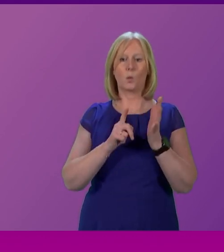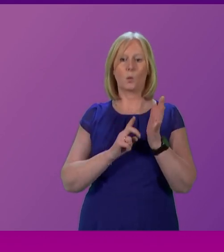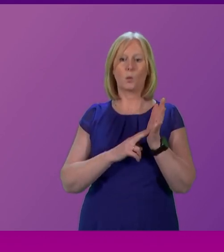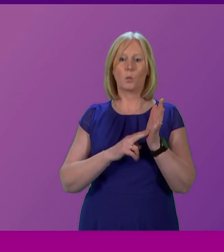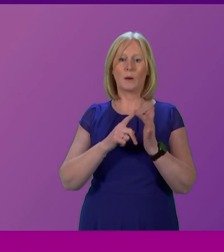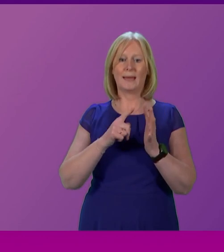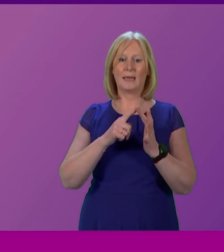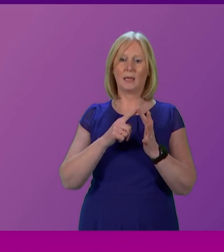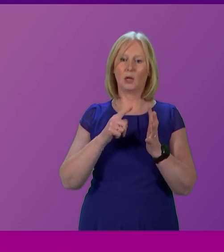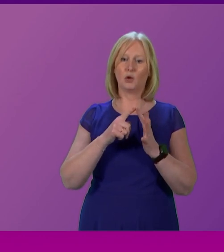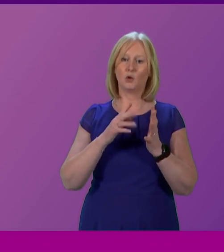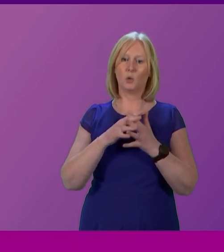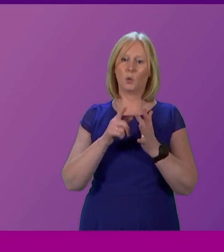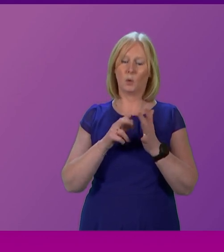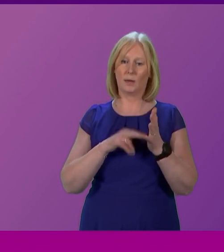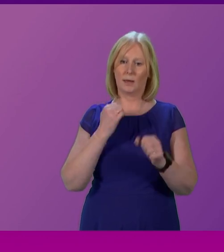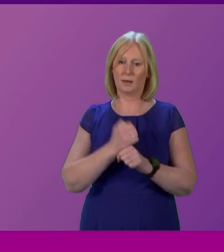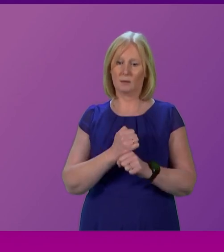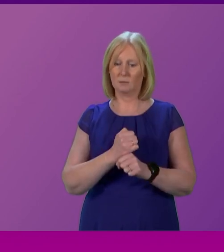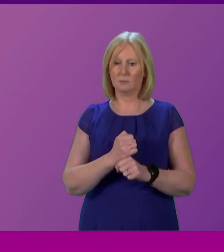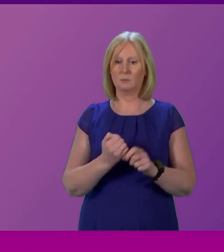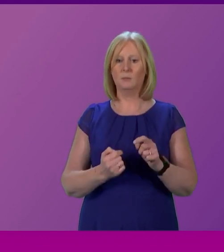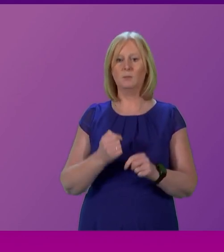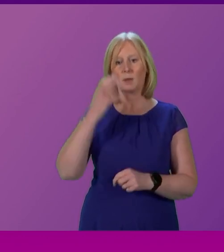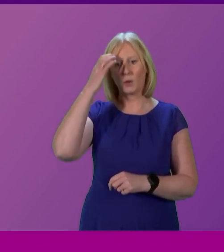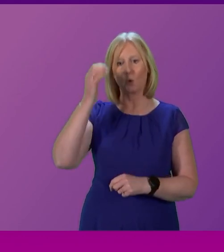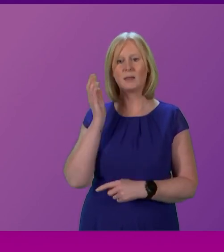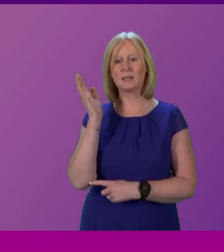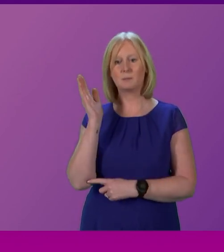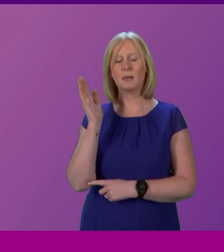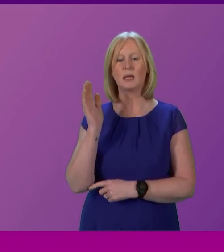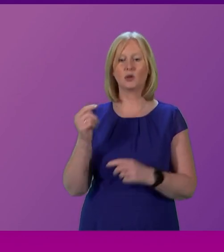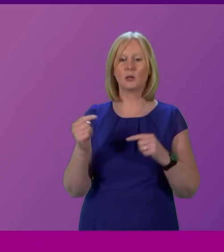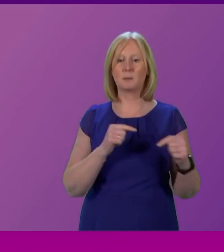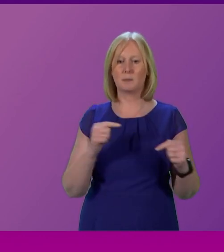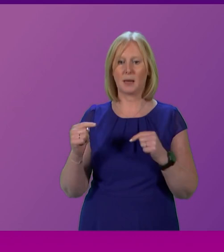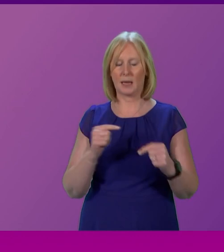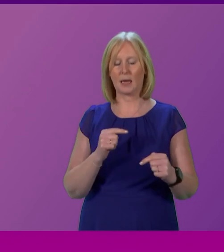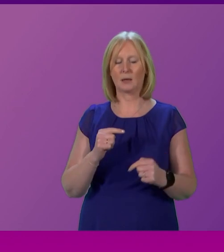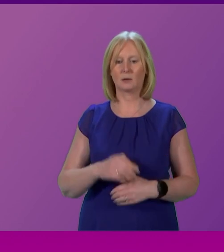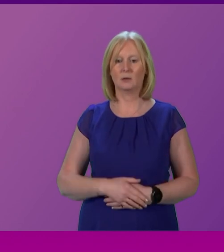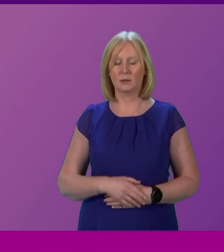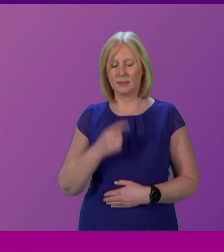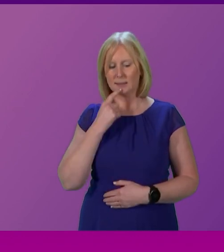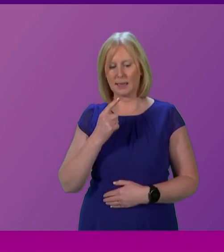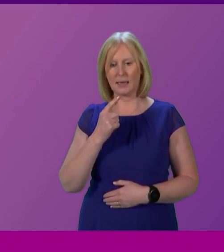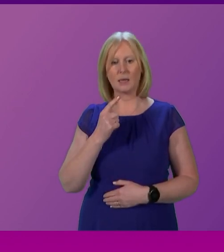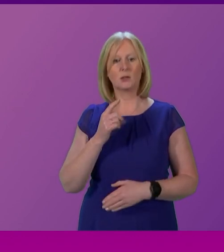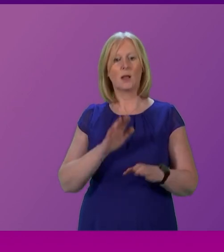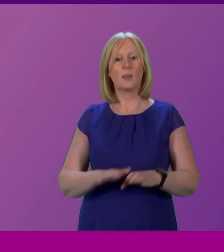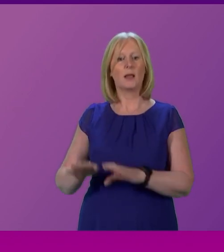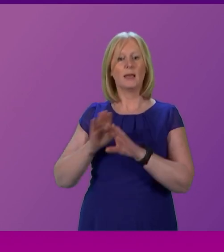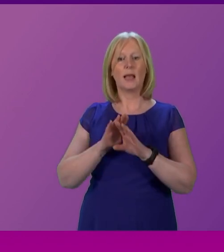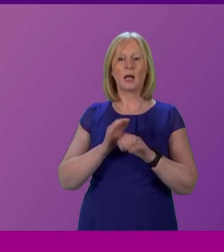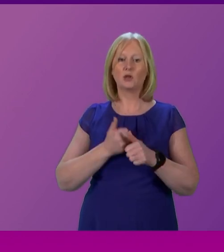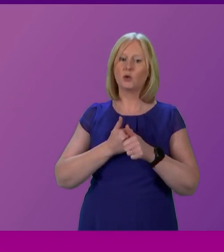the opening speaker for the SNP in the Queen's speech debate in November 1977, she said, The national movement will not go away. If the